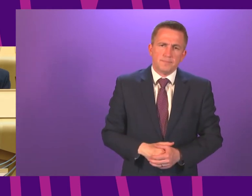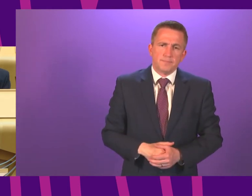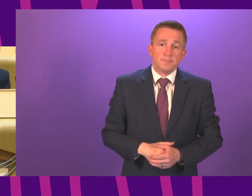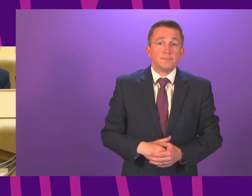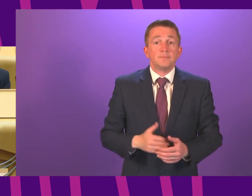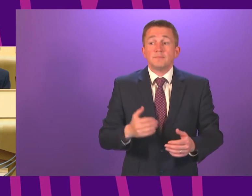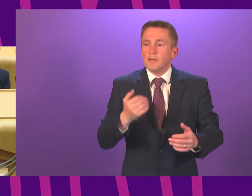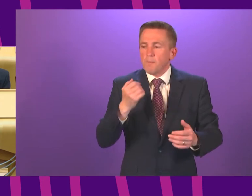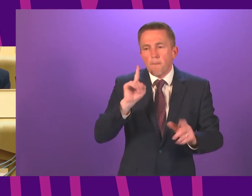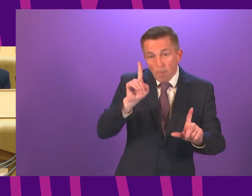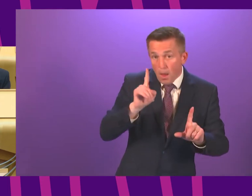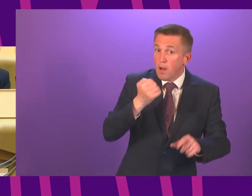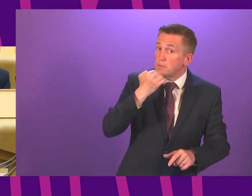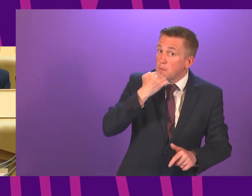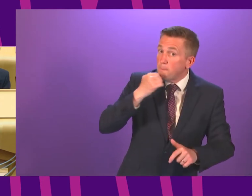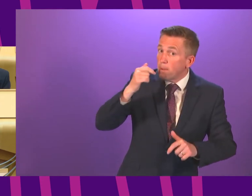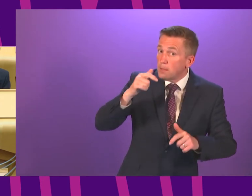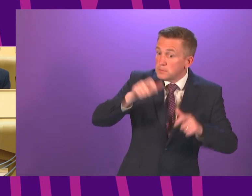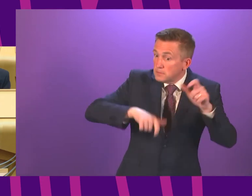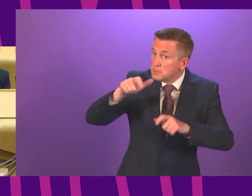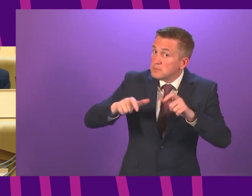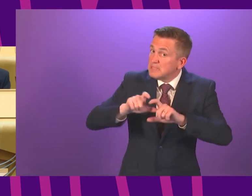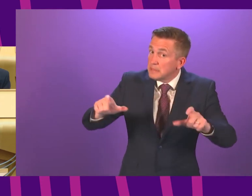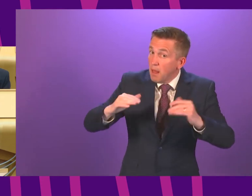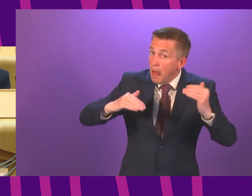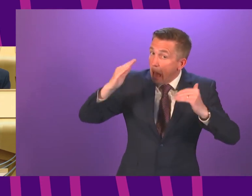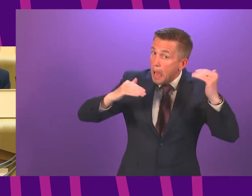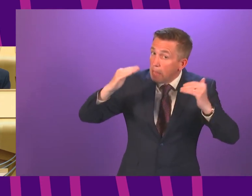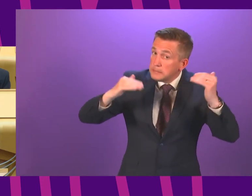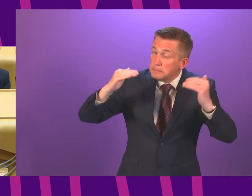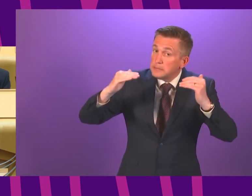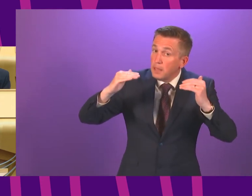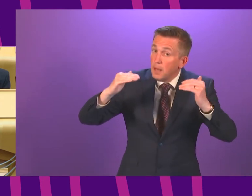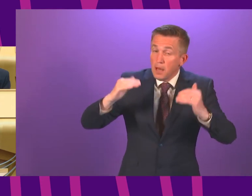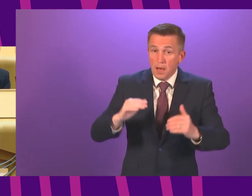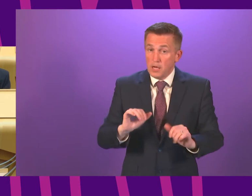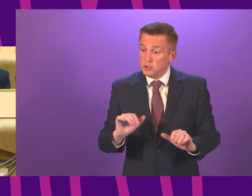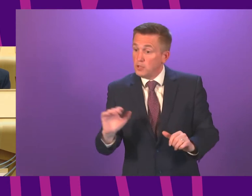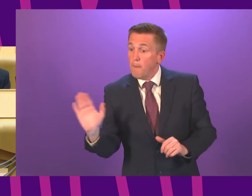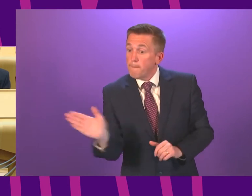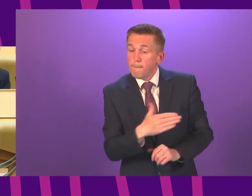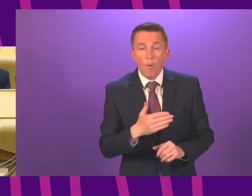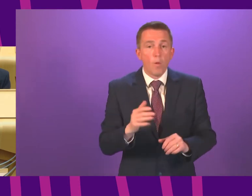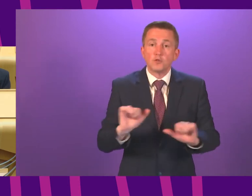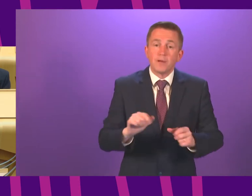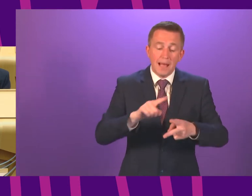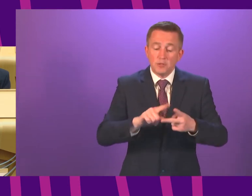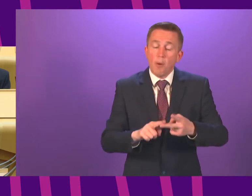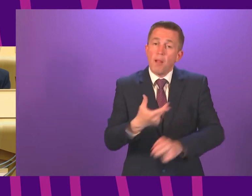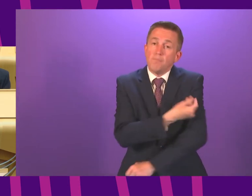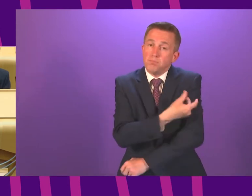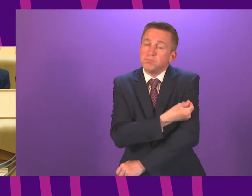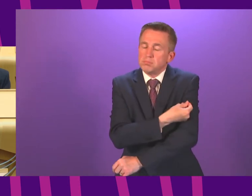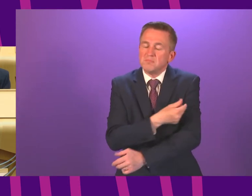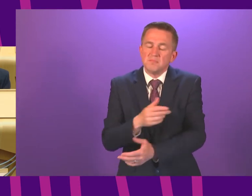with case numbers as high as they are in these areas and with a substantial proportion of adults not yet double-dosed, it is safer and more